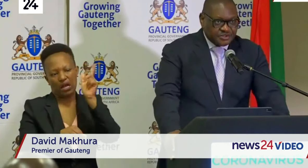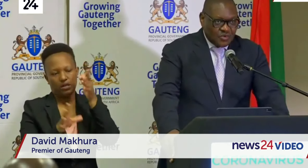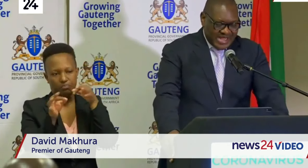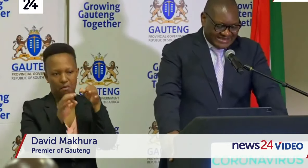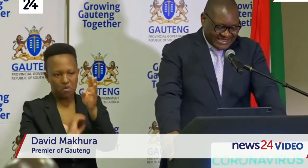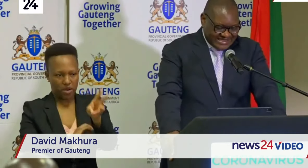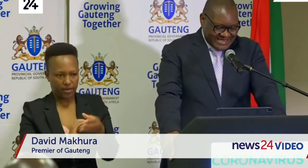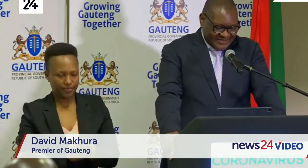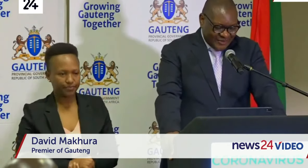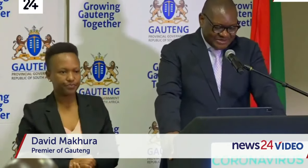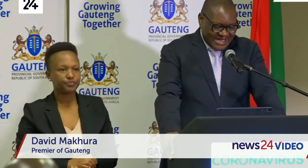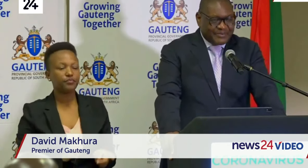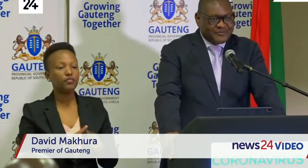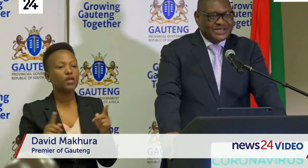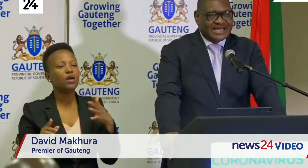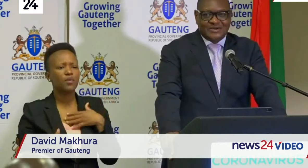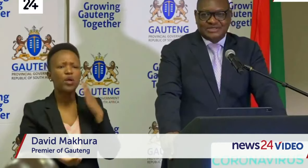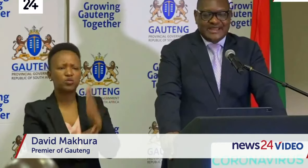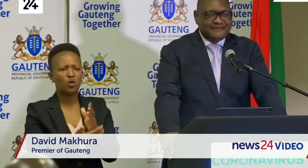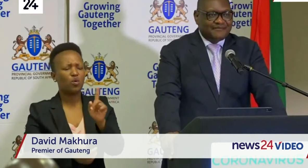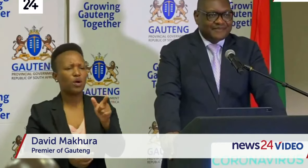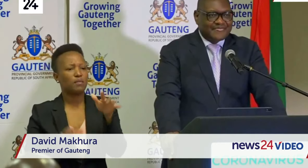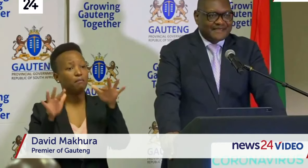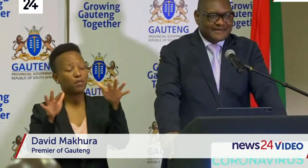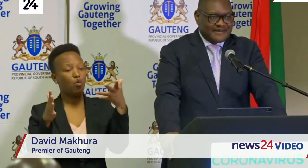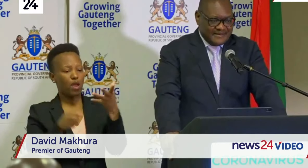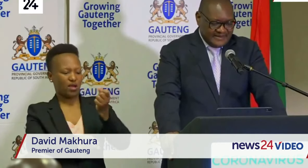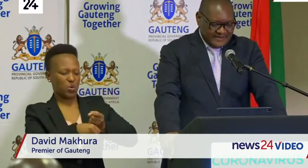So we are certain that those are people in Kauteng,